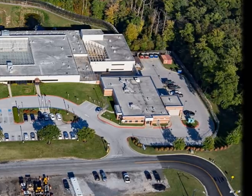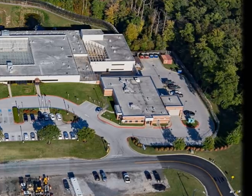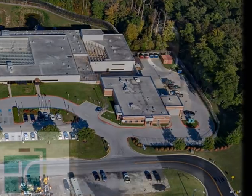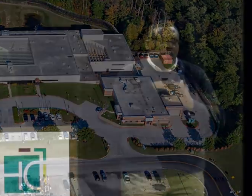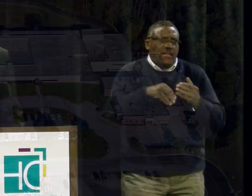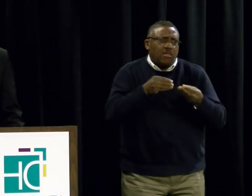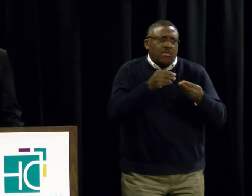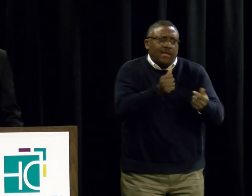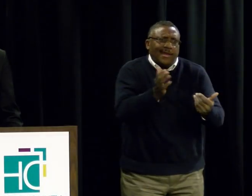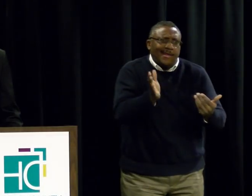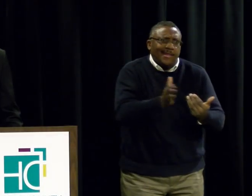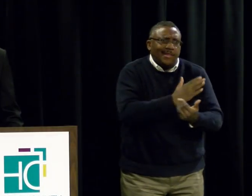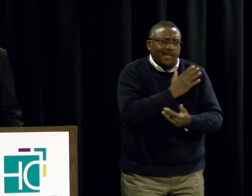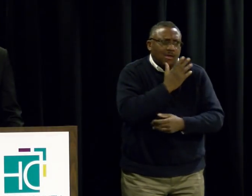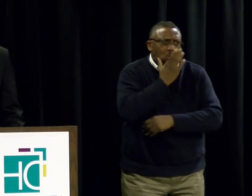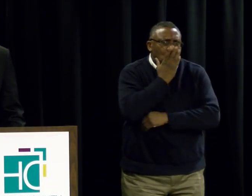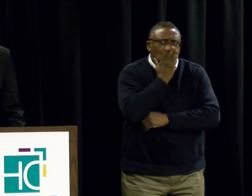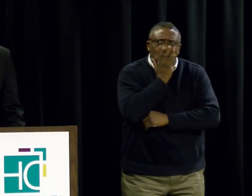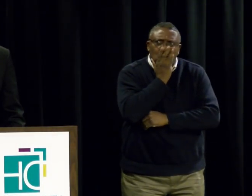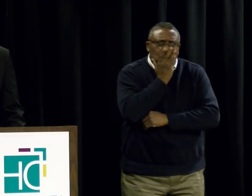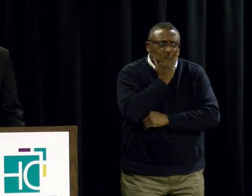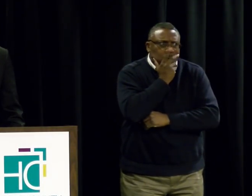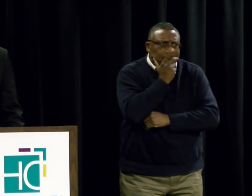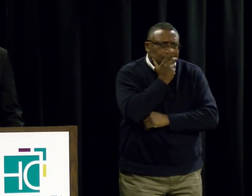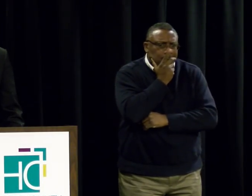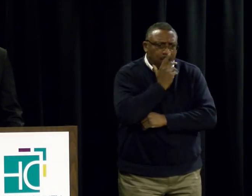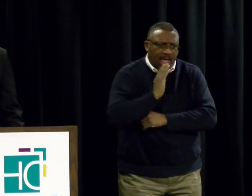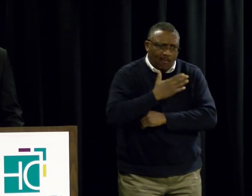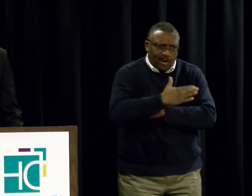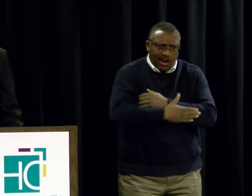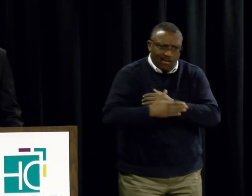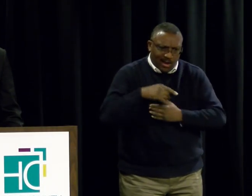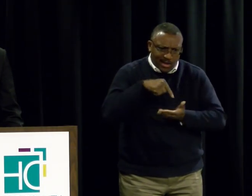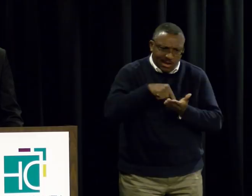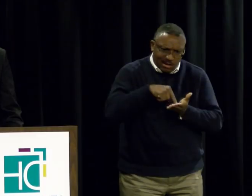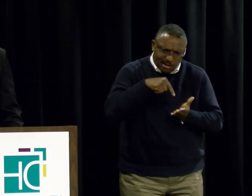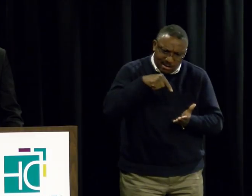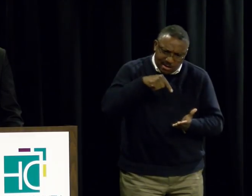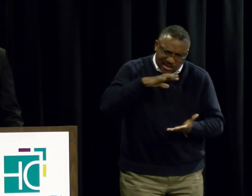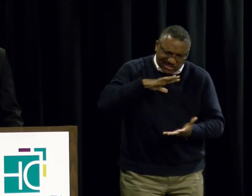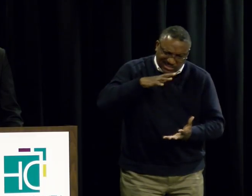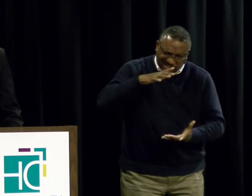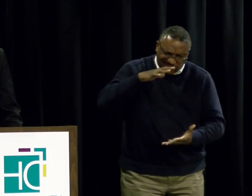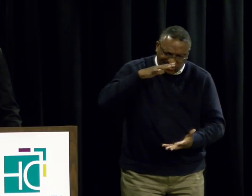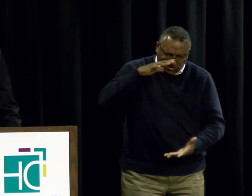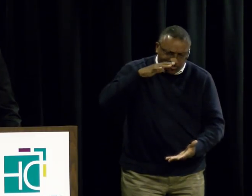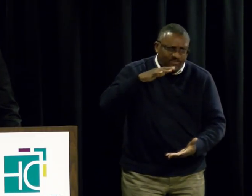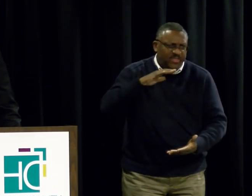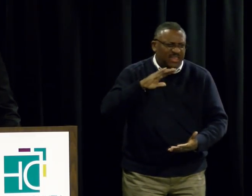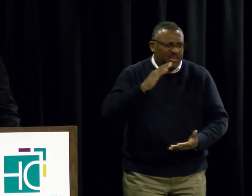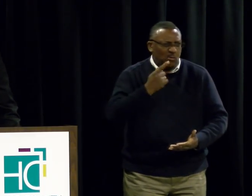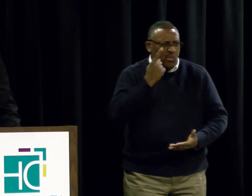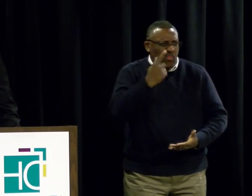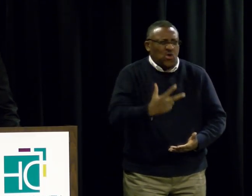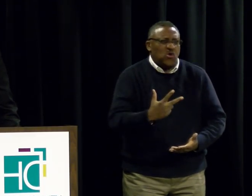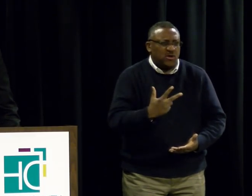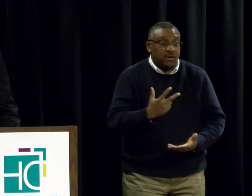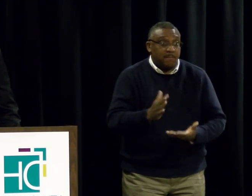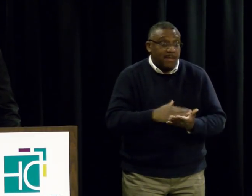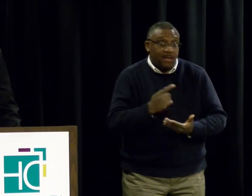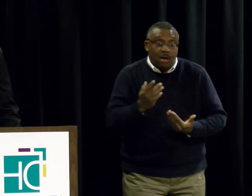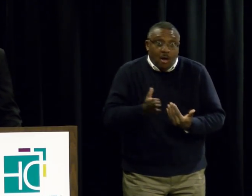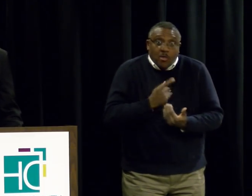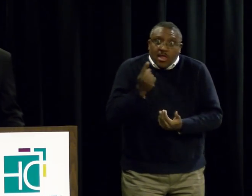Howard County's debt service payments continue to grow, taking on one-third to half